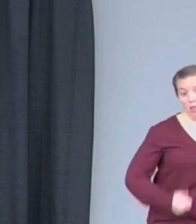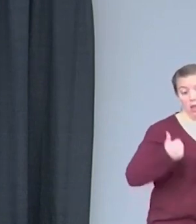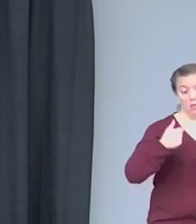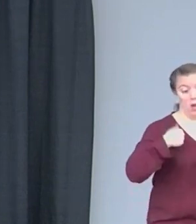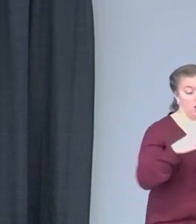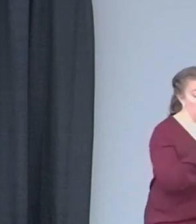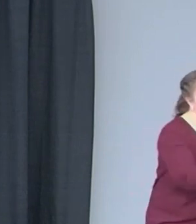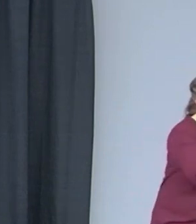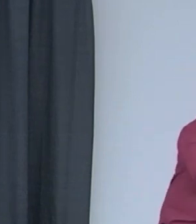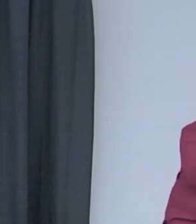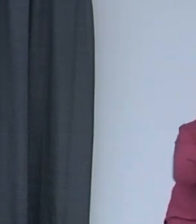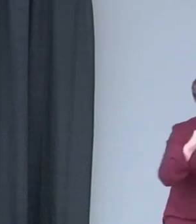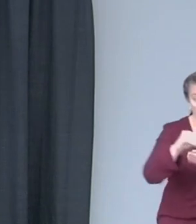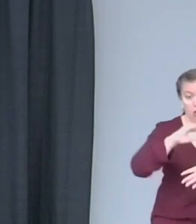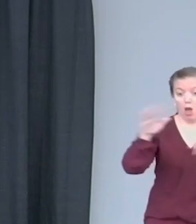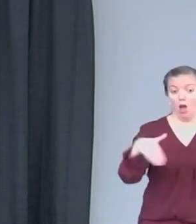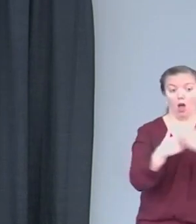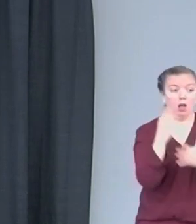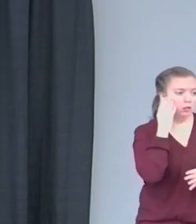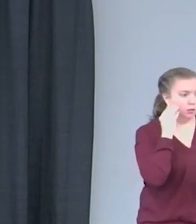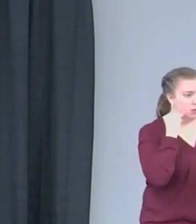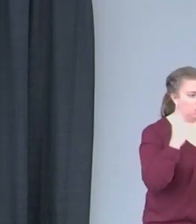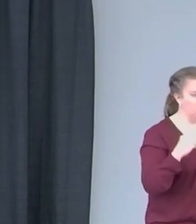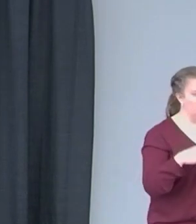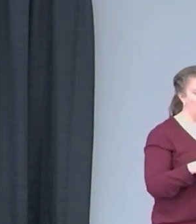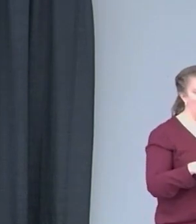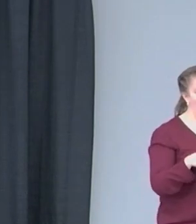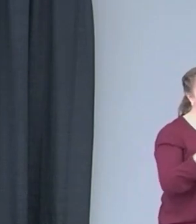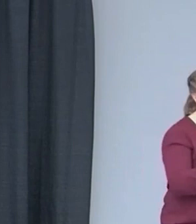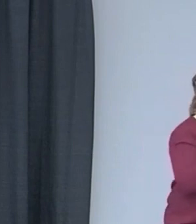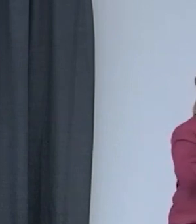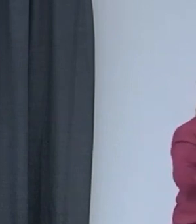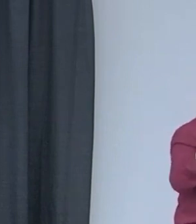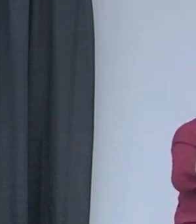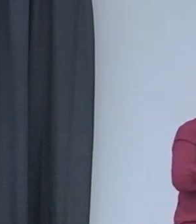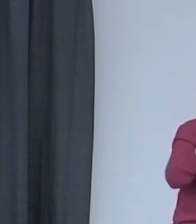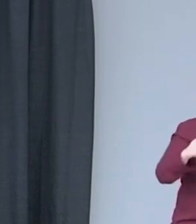It's not one thing I'm not willing to learn. I even learn from people that look at me different.